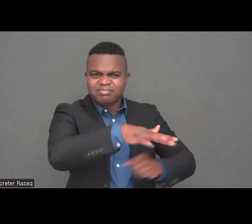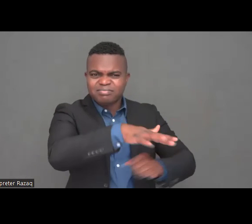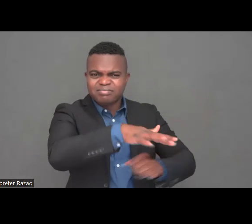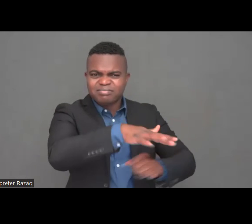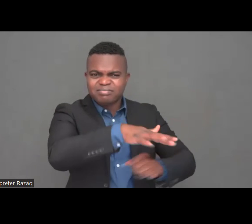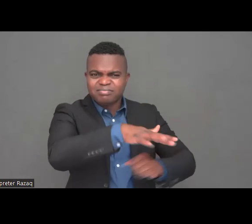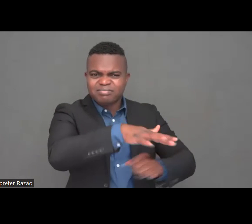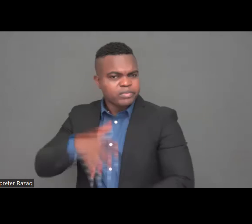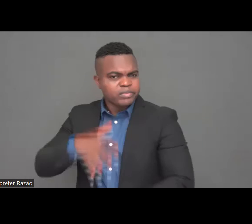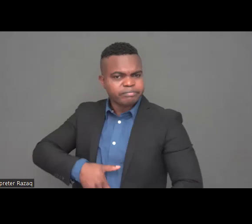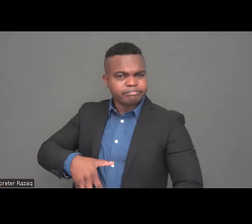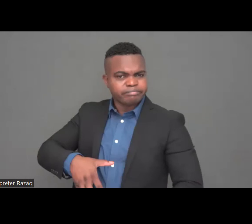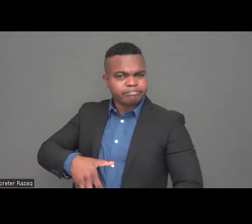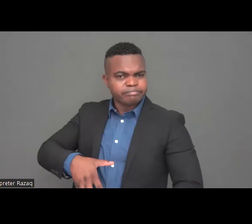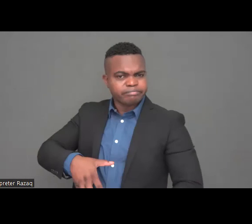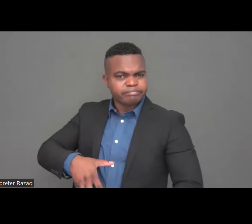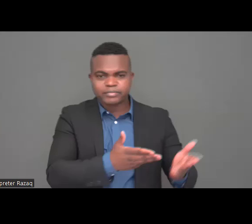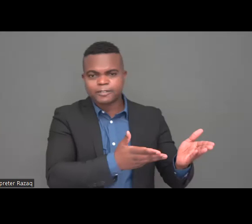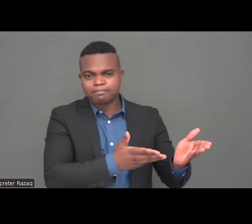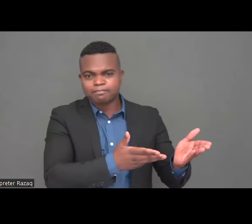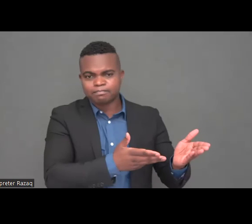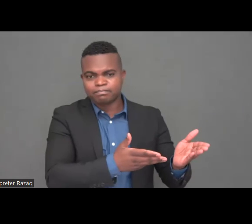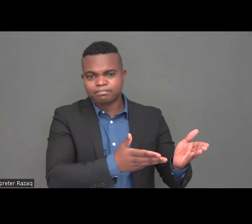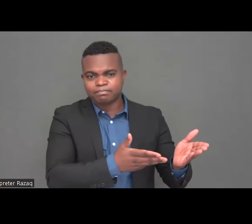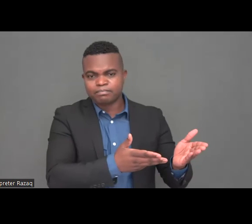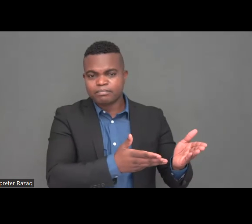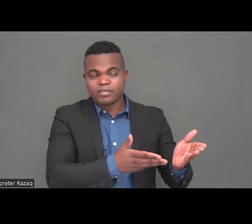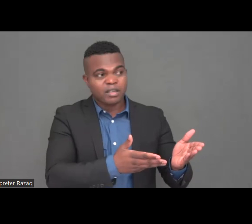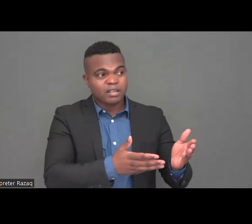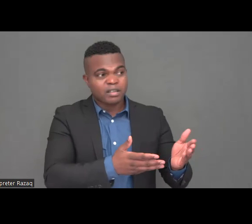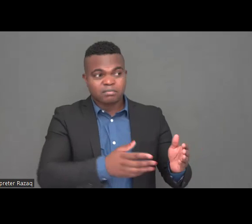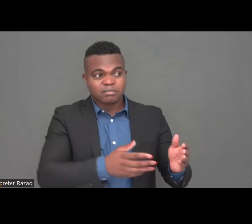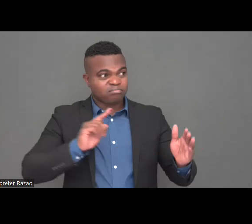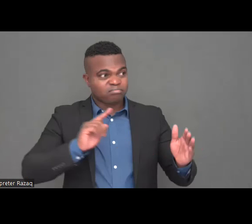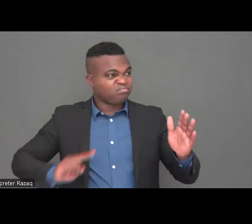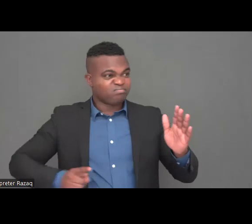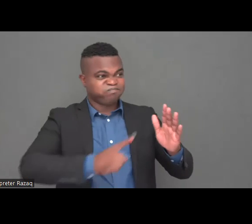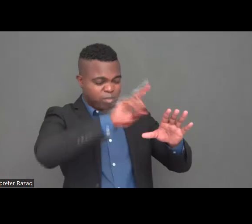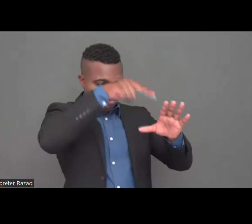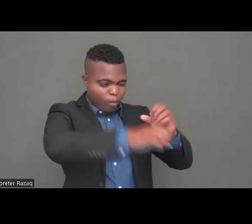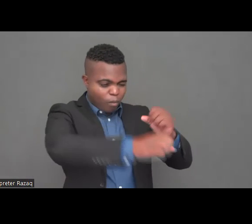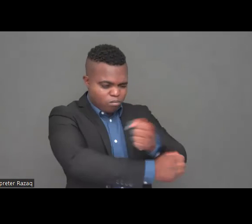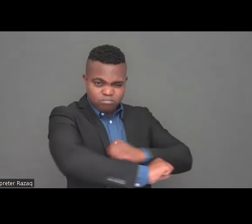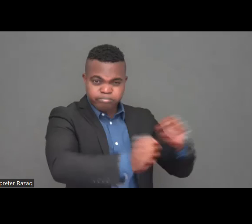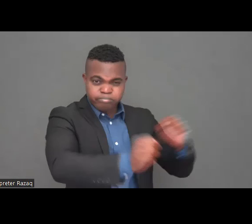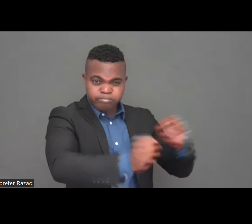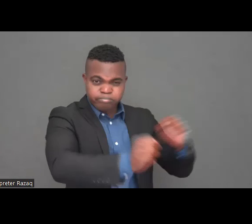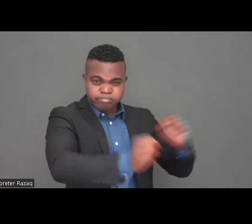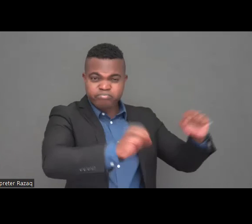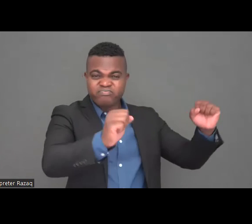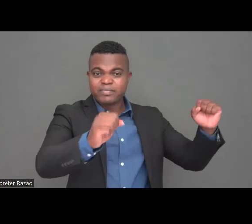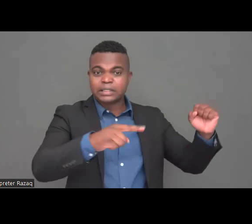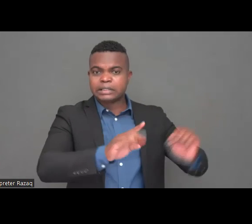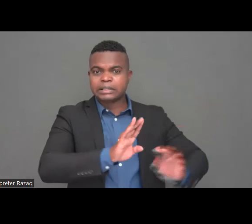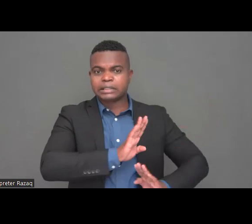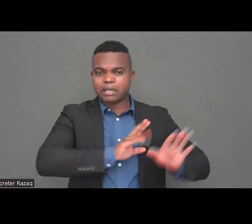than anything else these are the bombs that are falling down on civil infrastructure I'd like to turn to the organizations